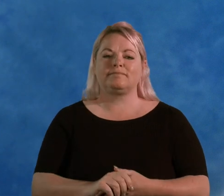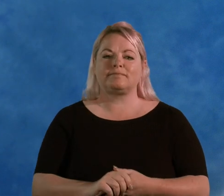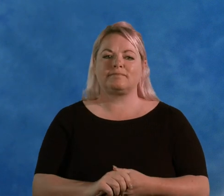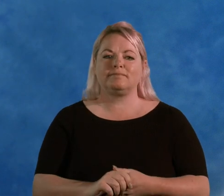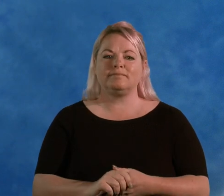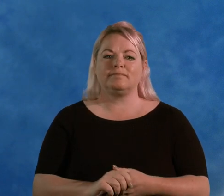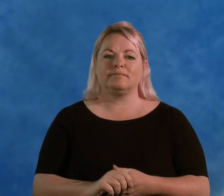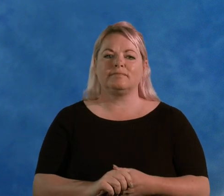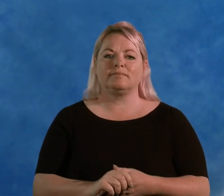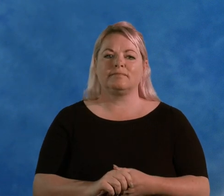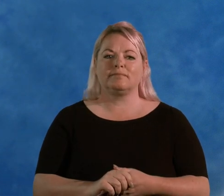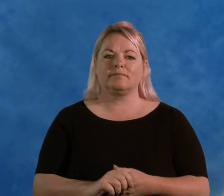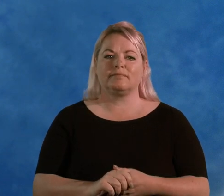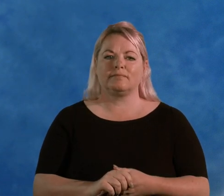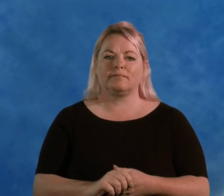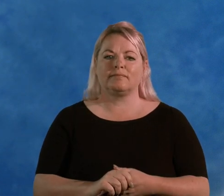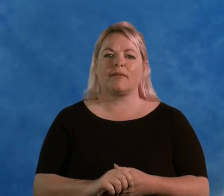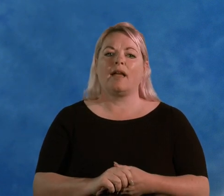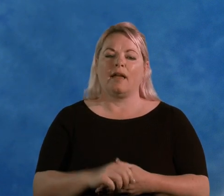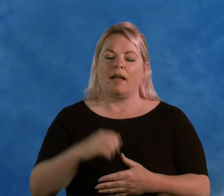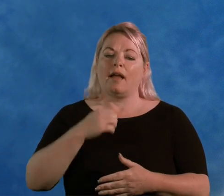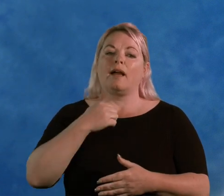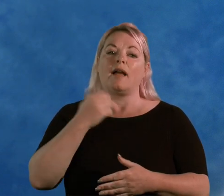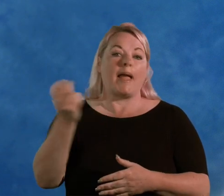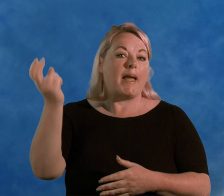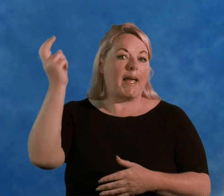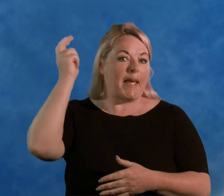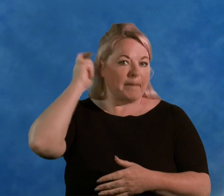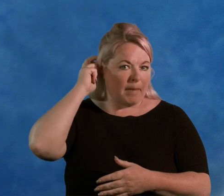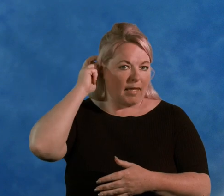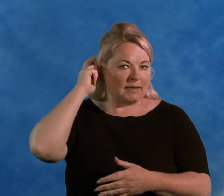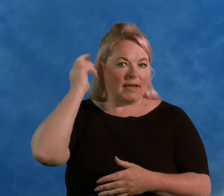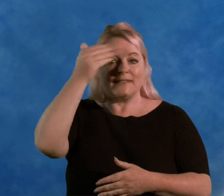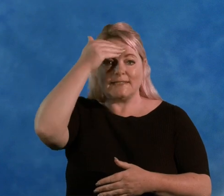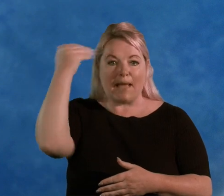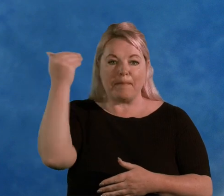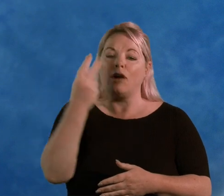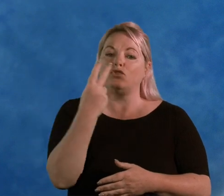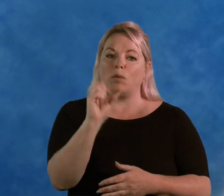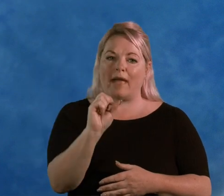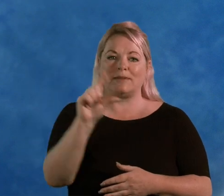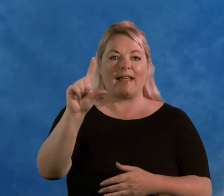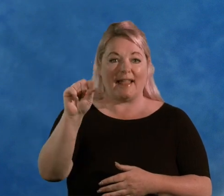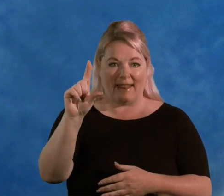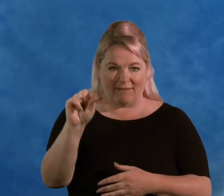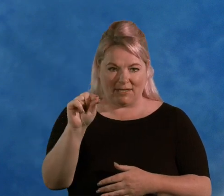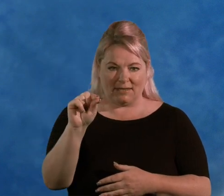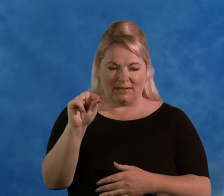I had my implant in summer 2011 that was between